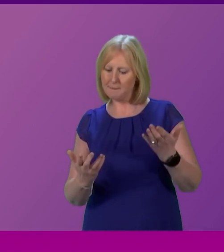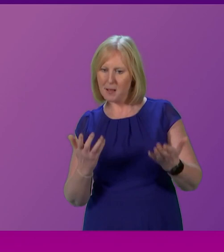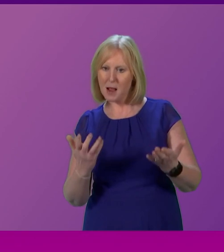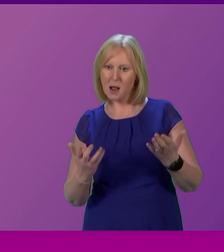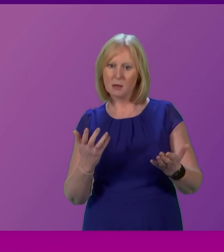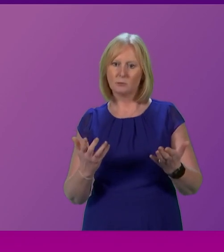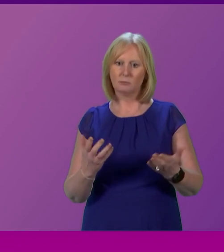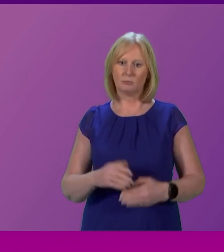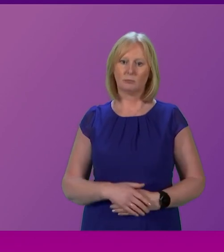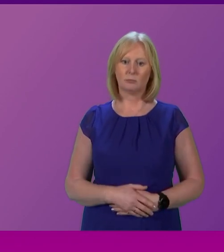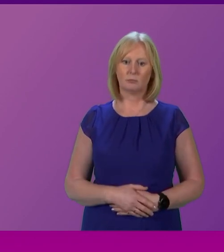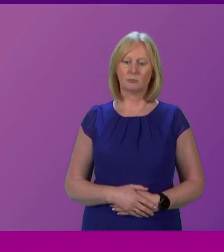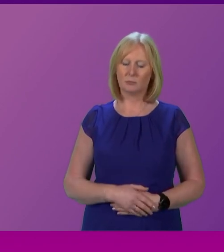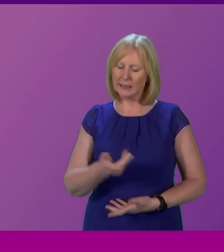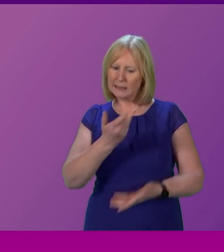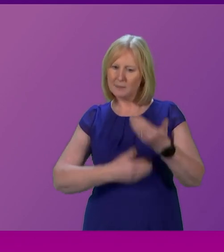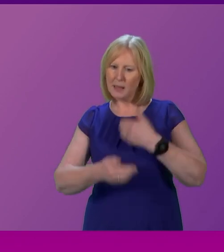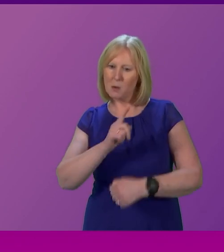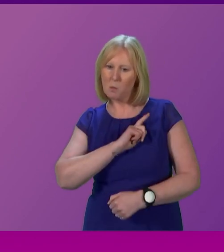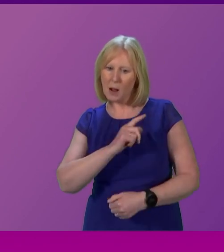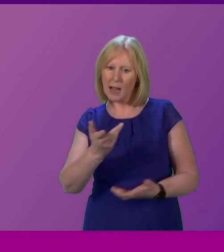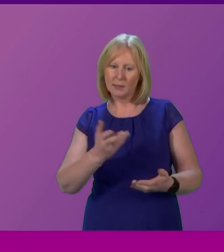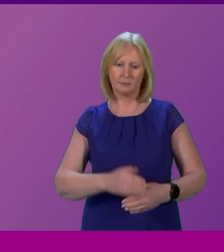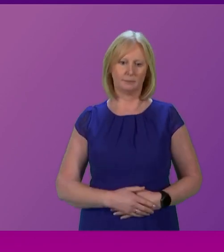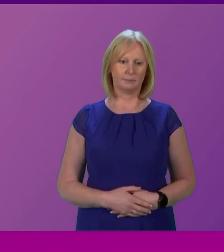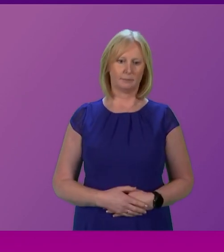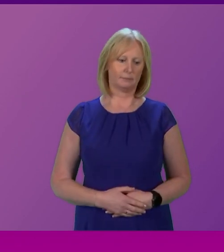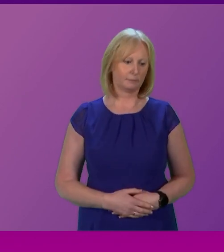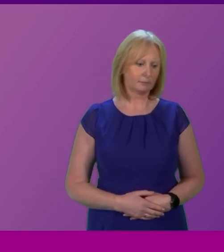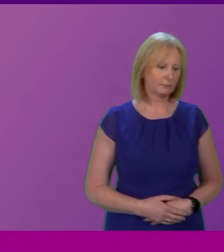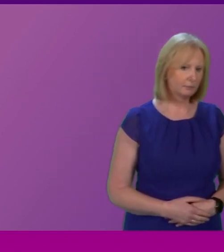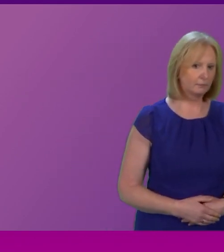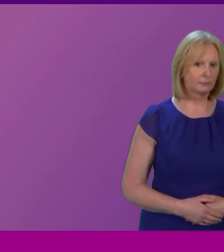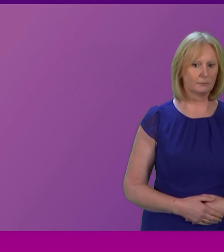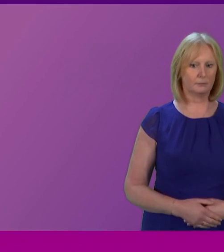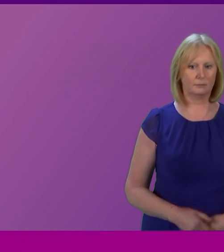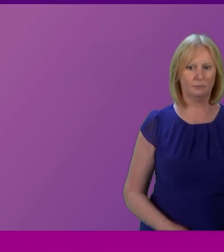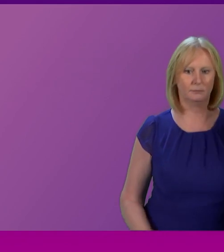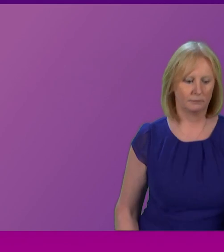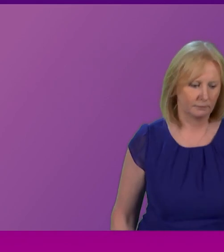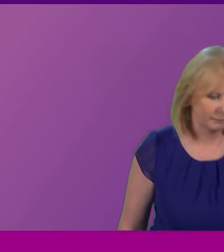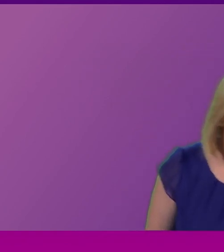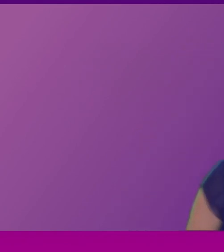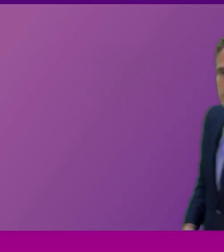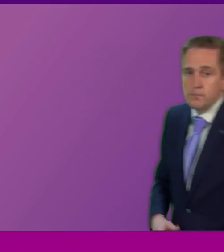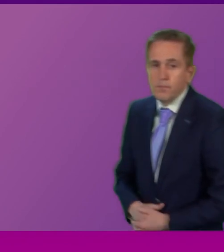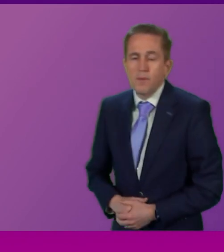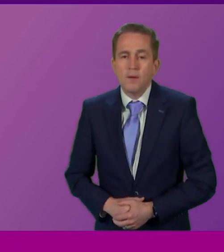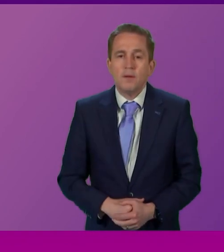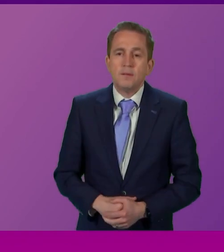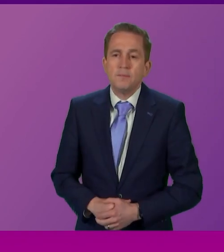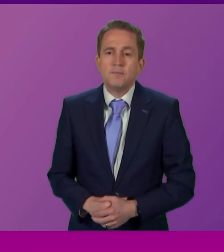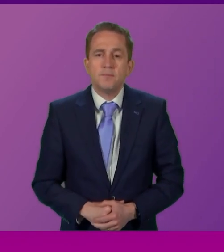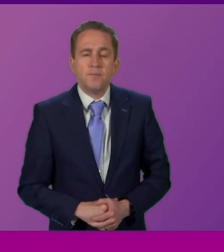Conservative benches can perhaps explain why. Cree Coy. To other small independent European nations, perhaps the Minister might tell